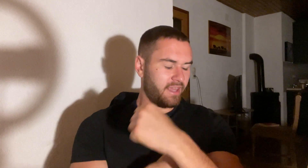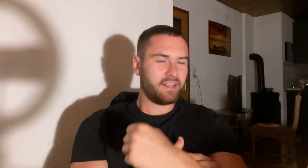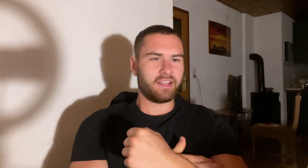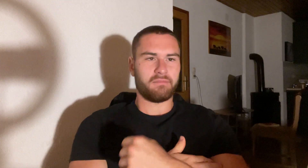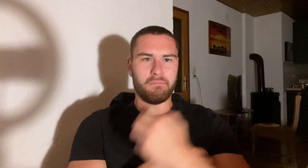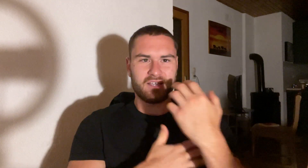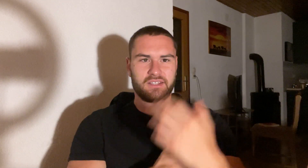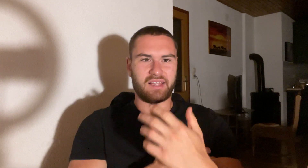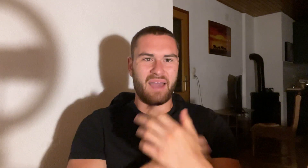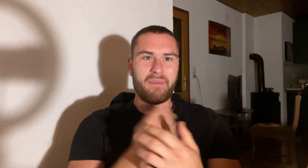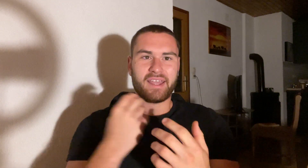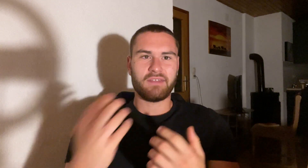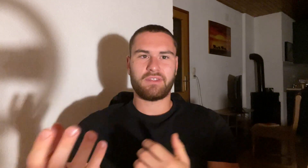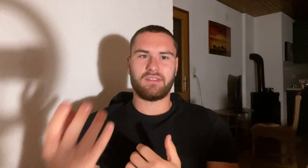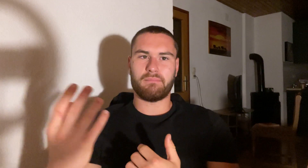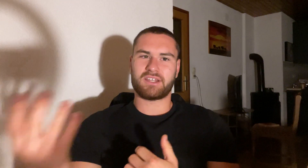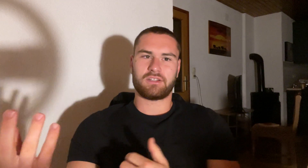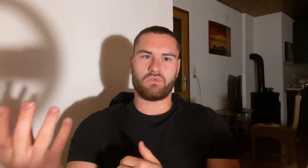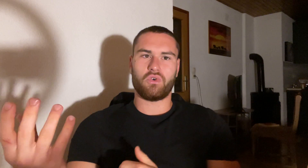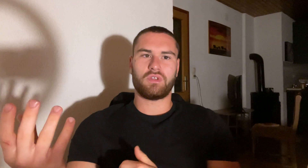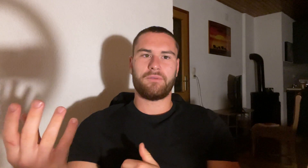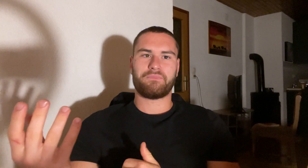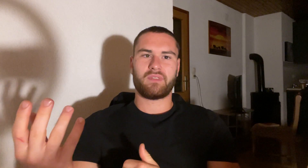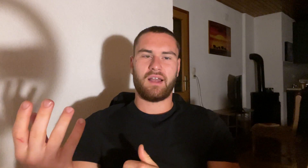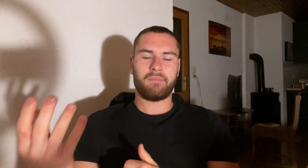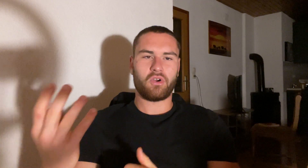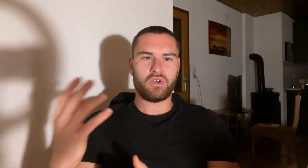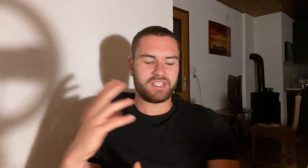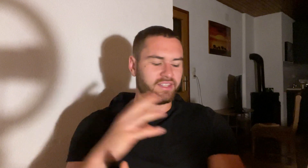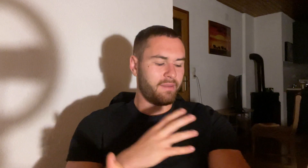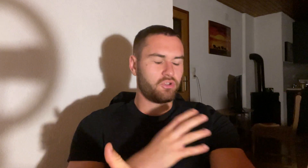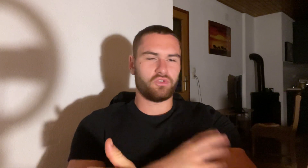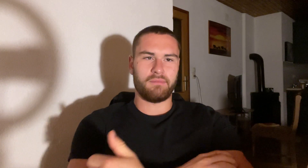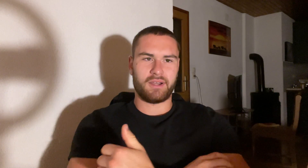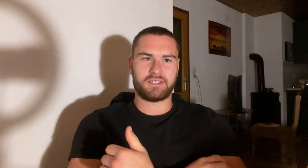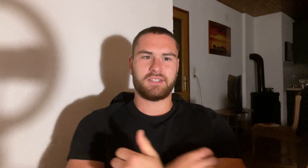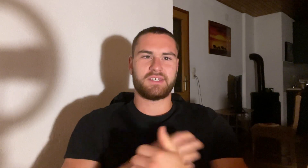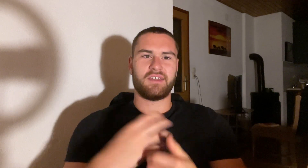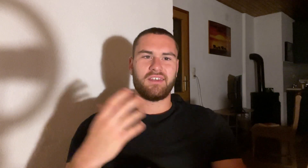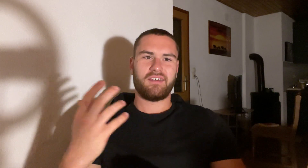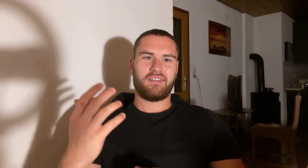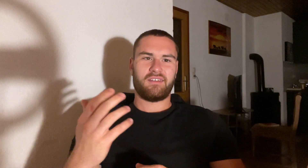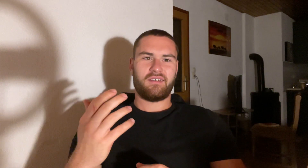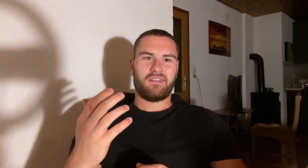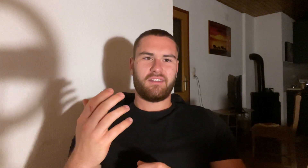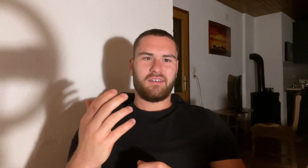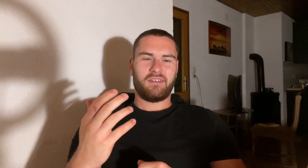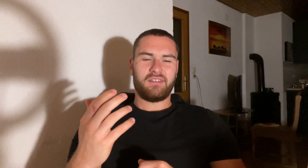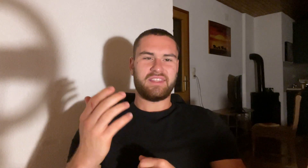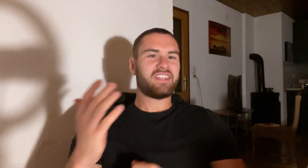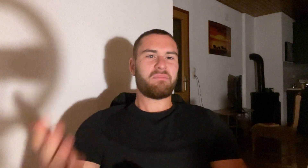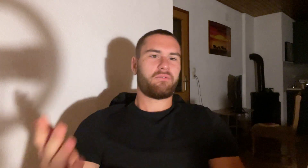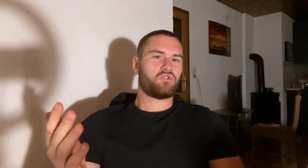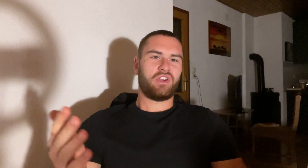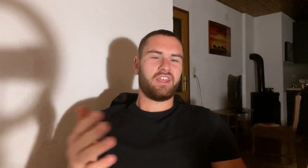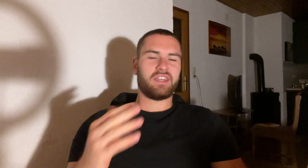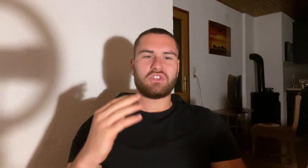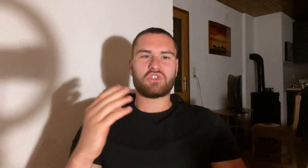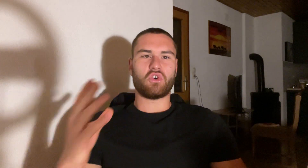getting that muscle. I'm activating the muscle growth. I'm causing damage to the muscles. That type of training is so